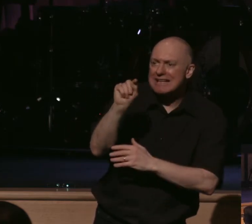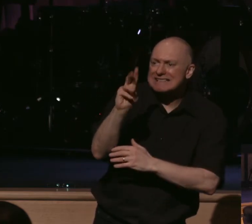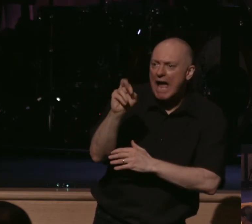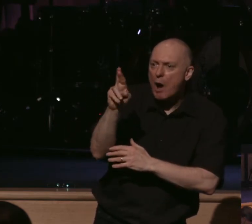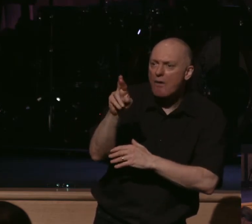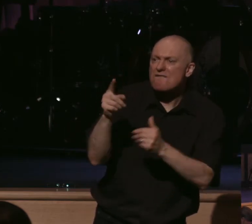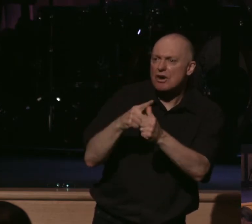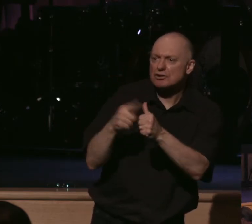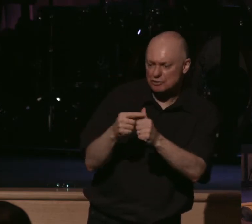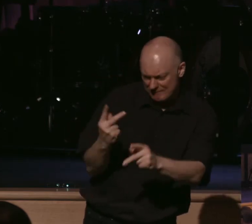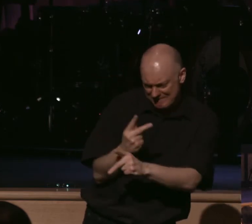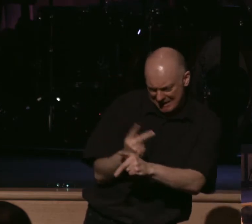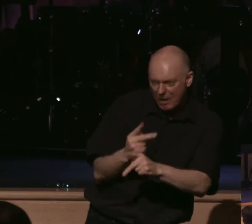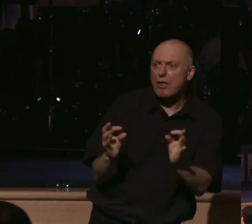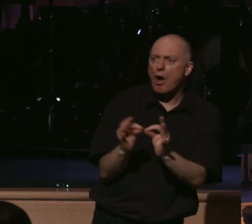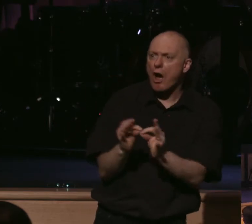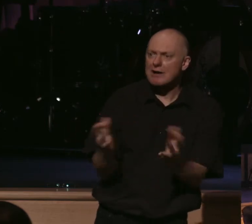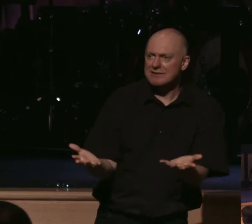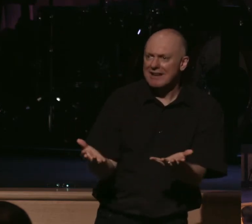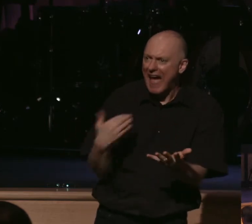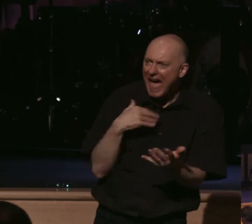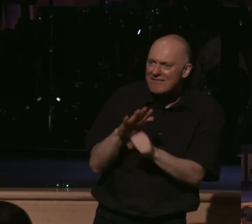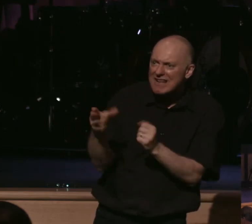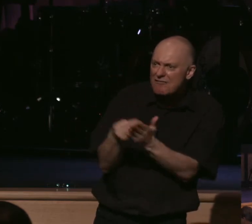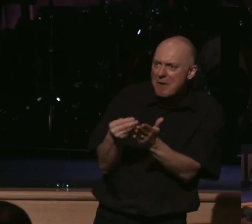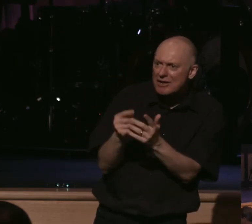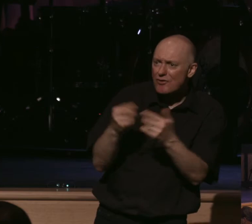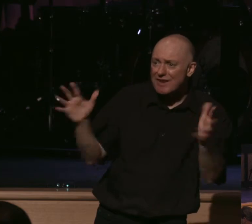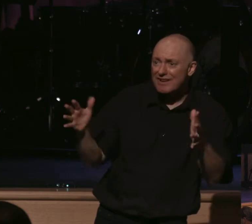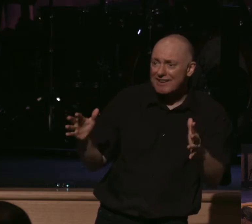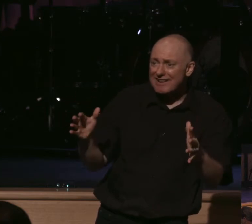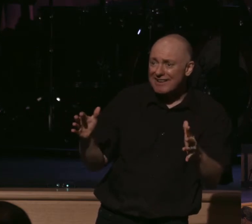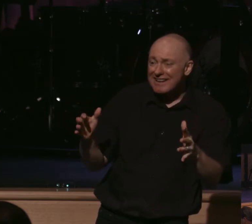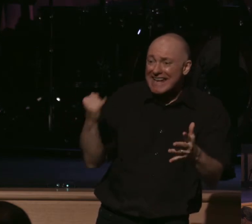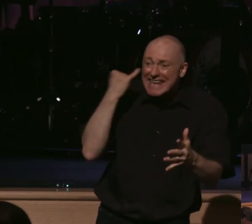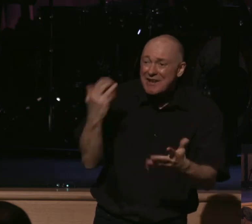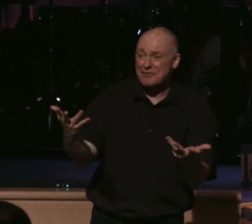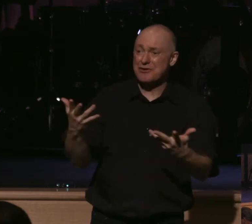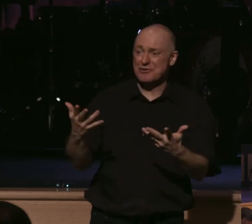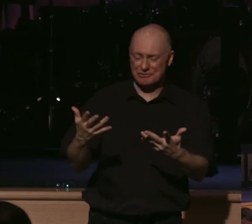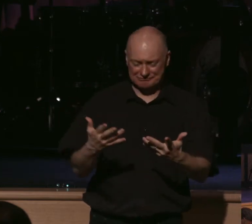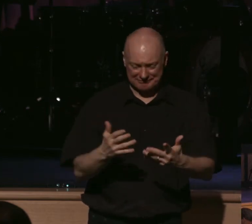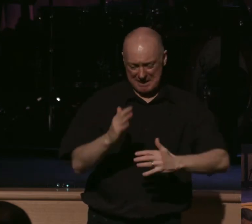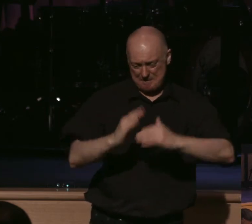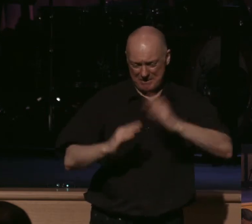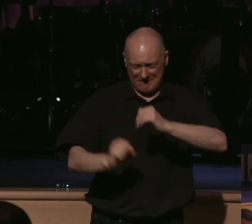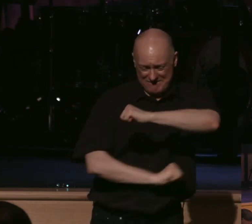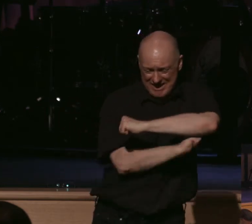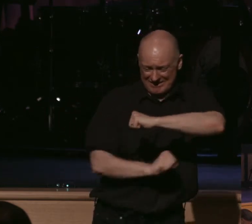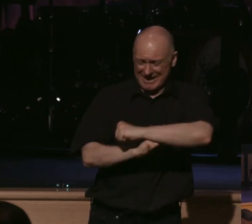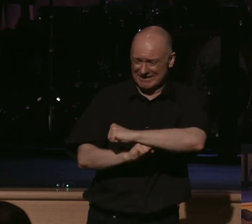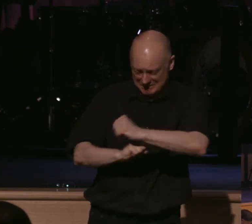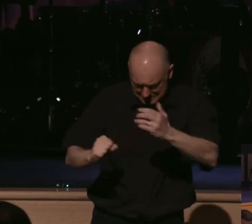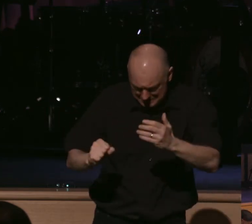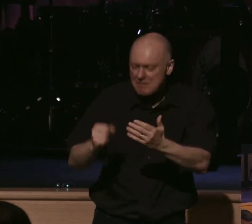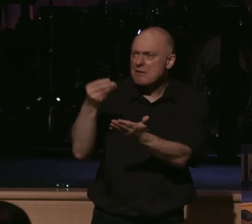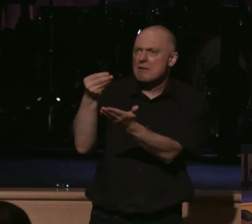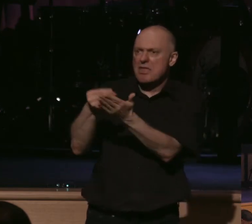the cost? There it is. Whether he has enough to complete it. Otherwise, when he has laid a foundation and is not able to finish, all who see it